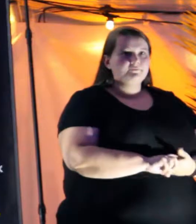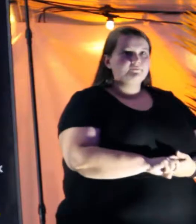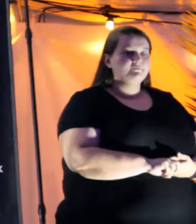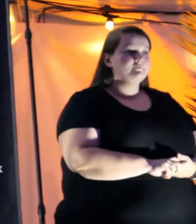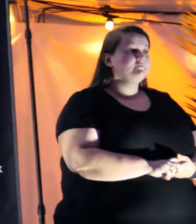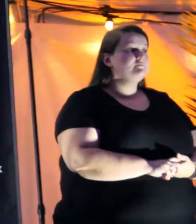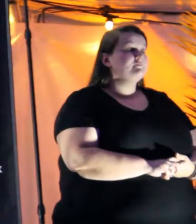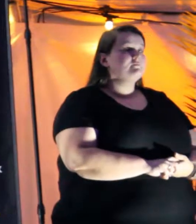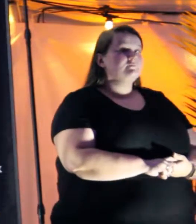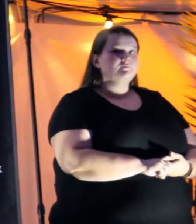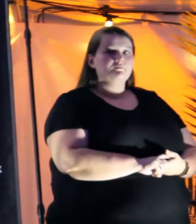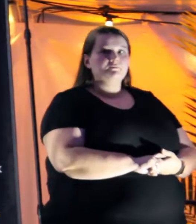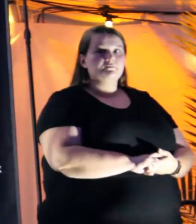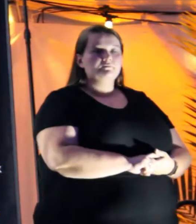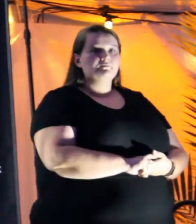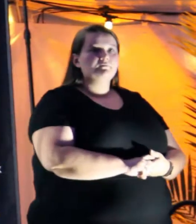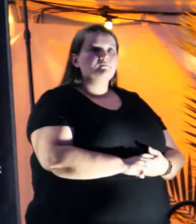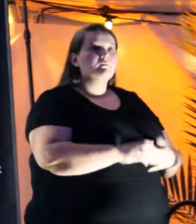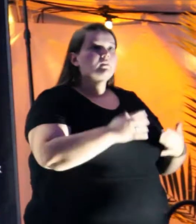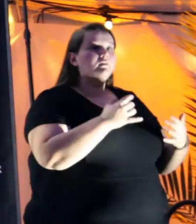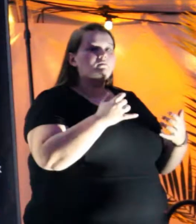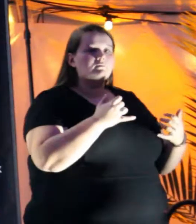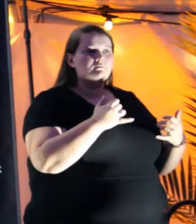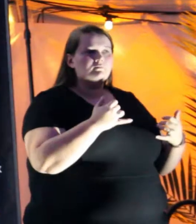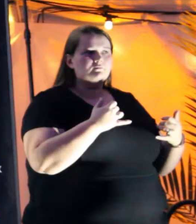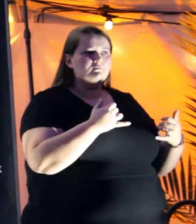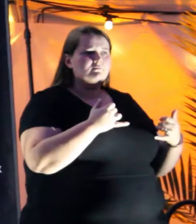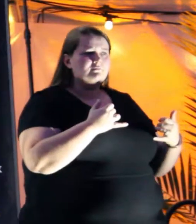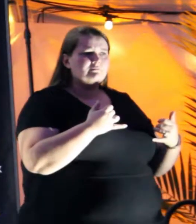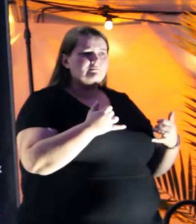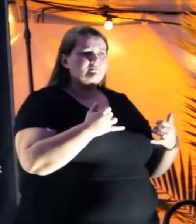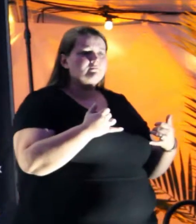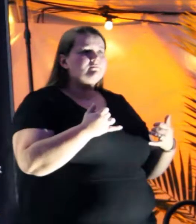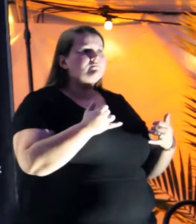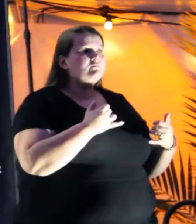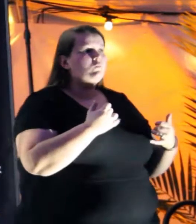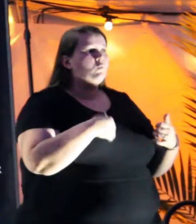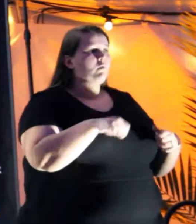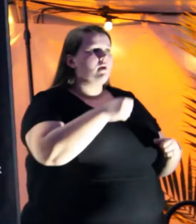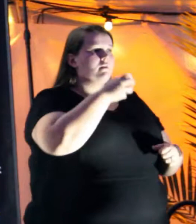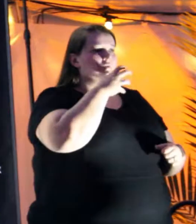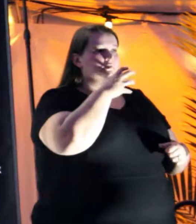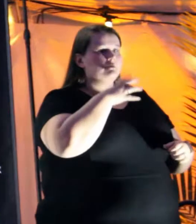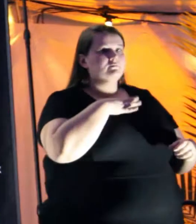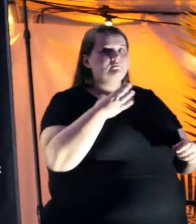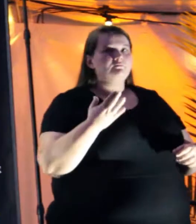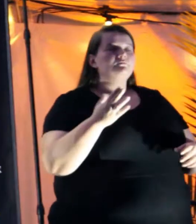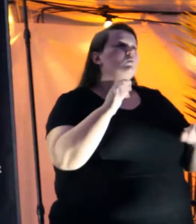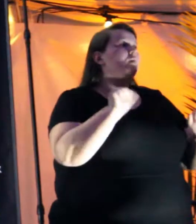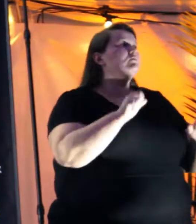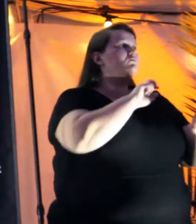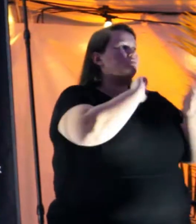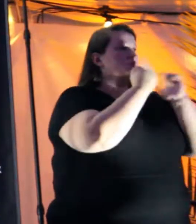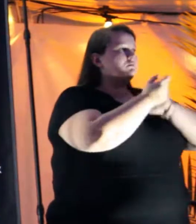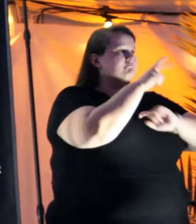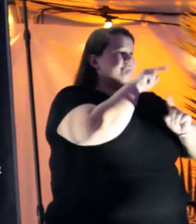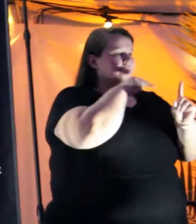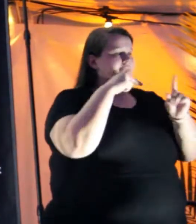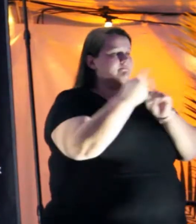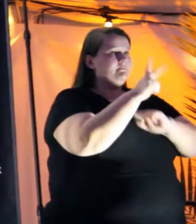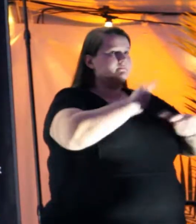Last year, Mrs. Dorr's Bar Weaver had a vision to change the perception of people